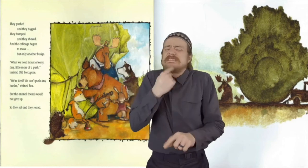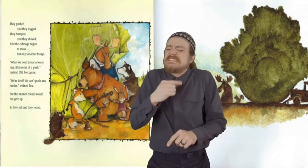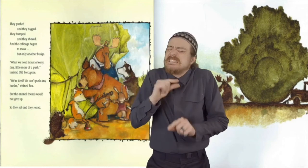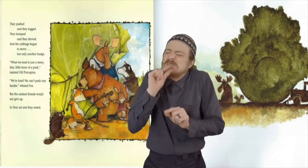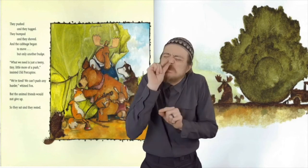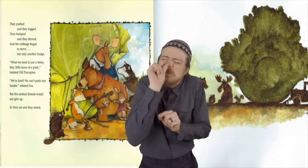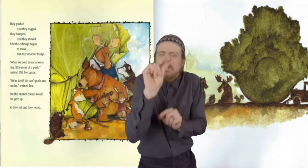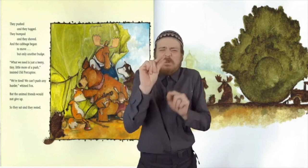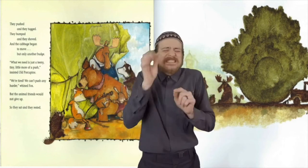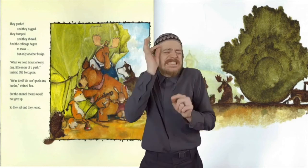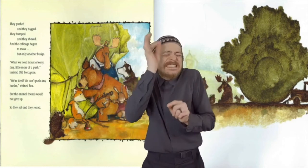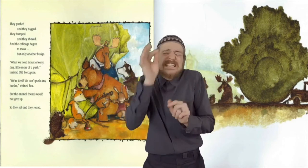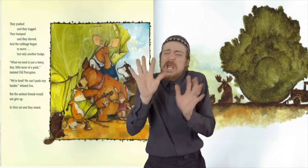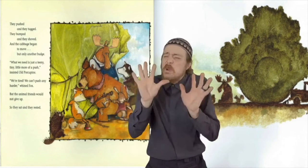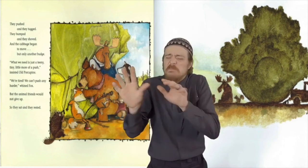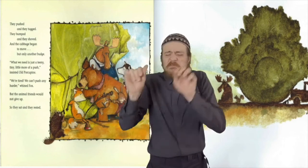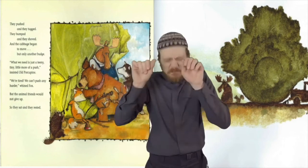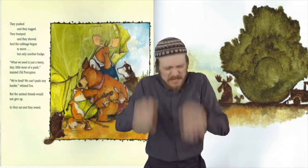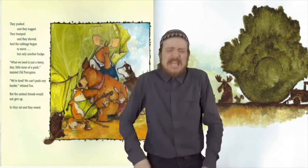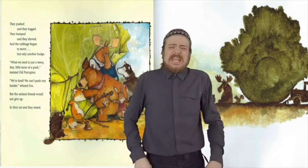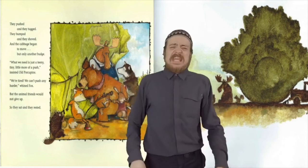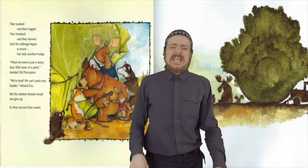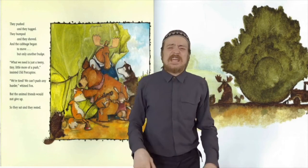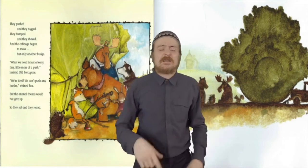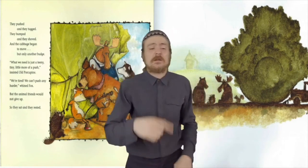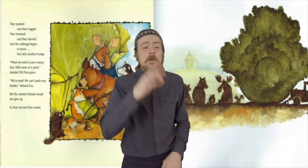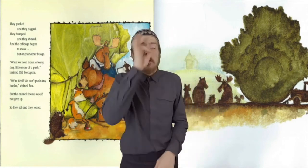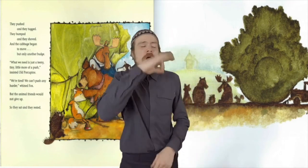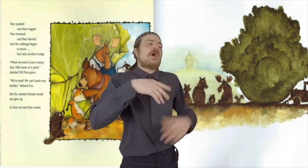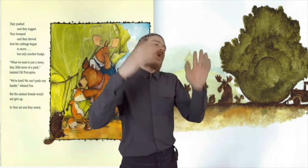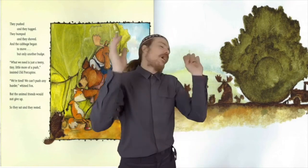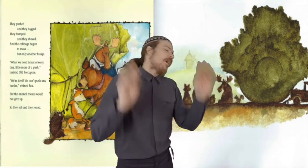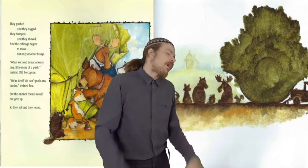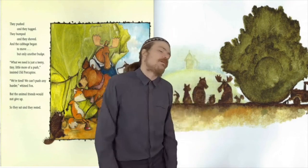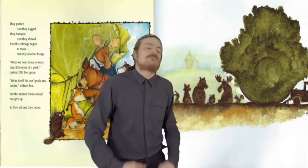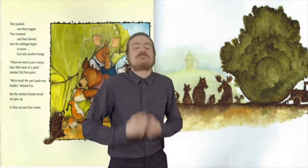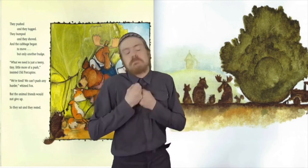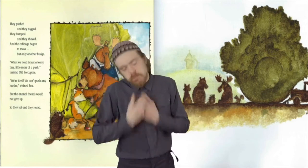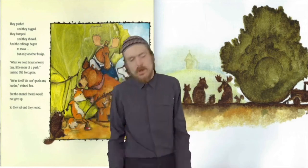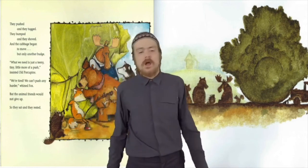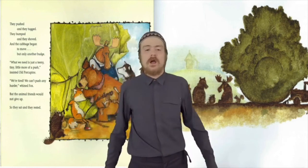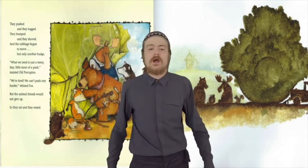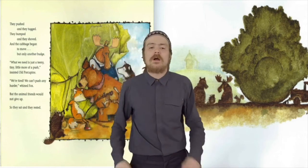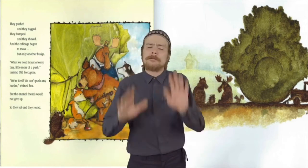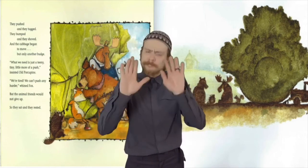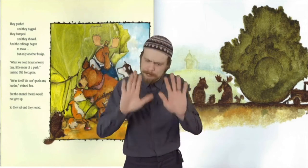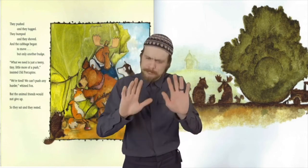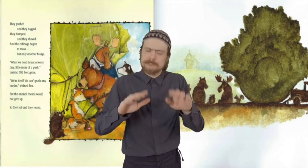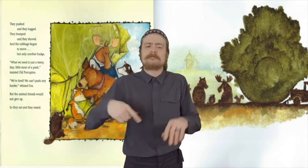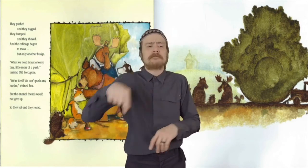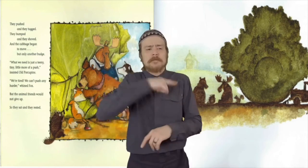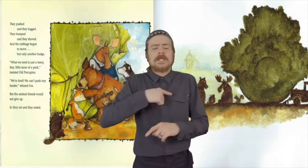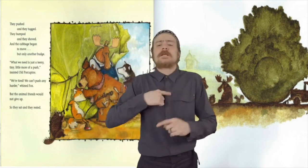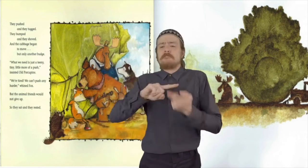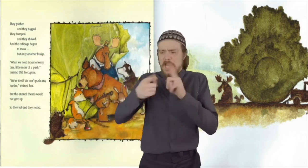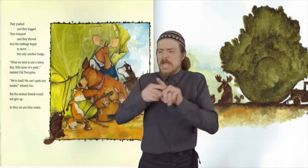move. But only another budge. What we need is just a teeny tiny little more of a push, insisted Old